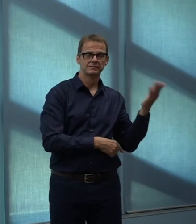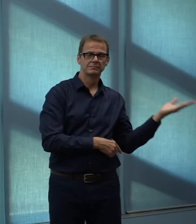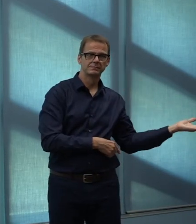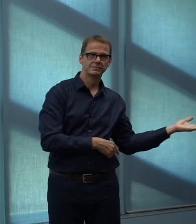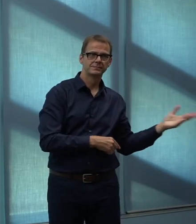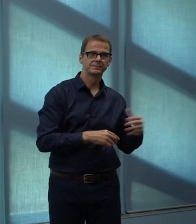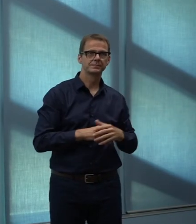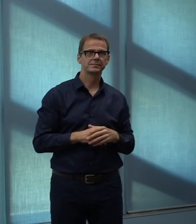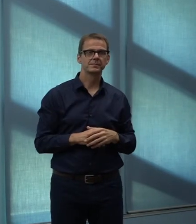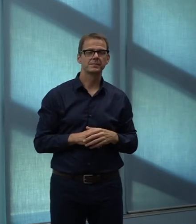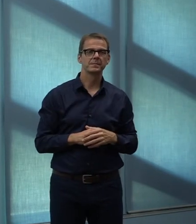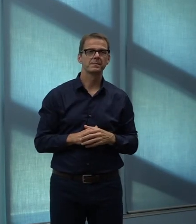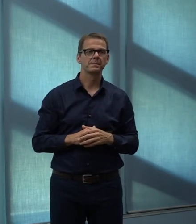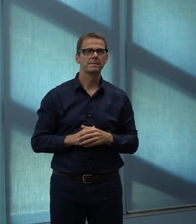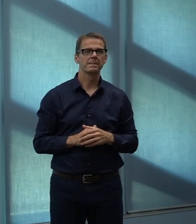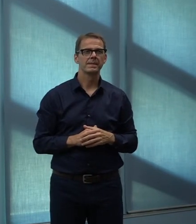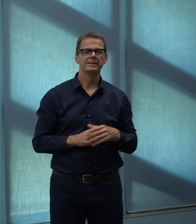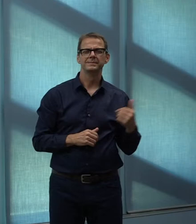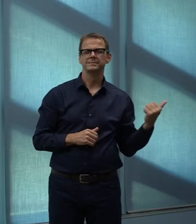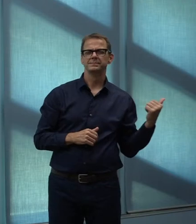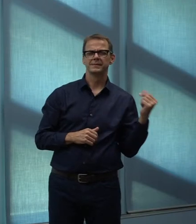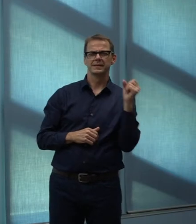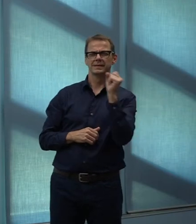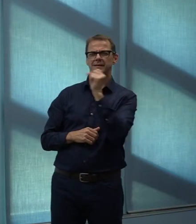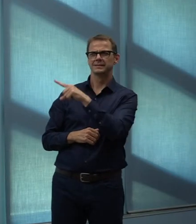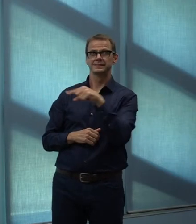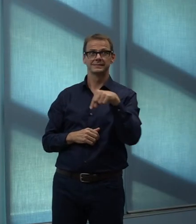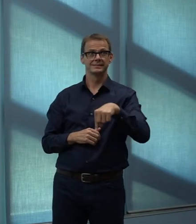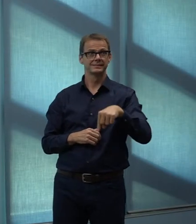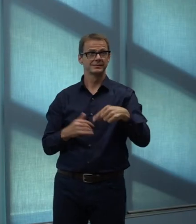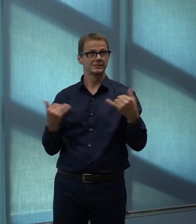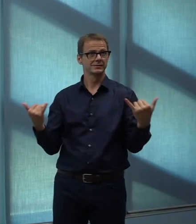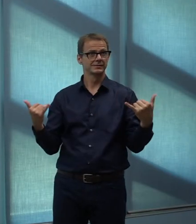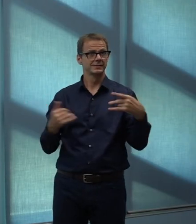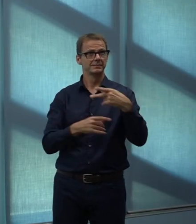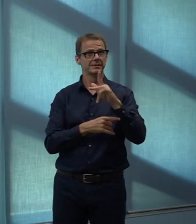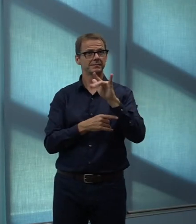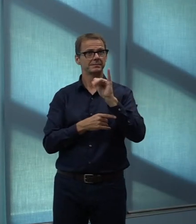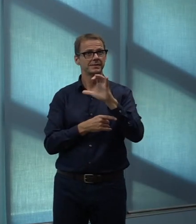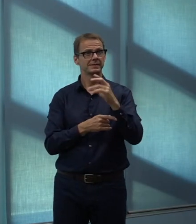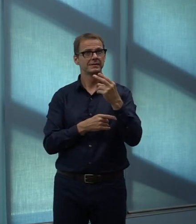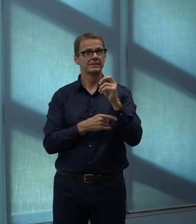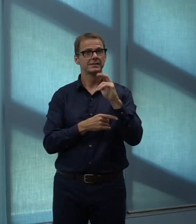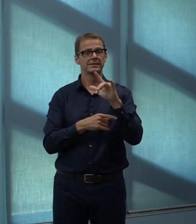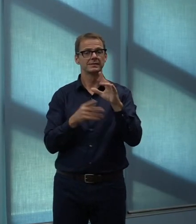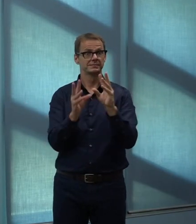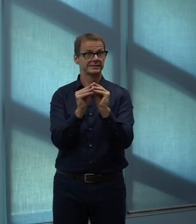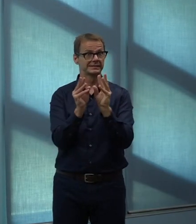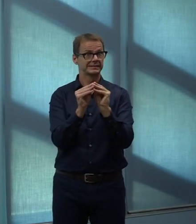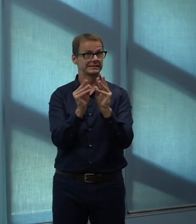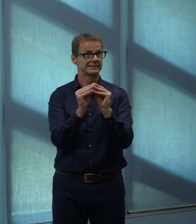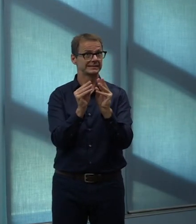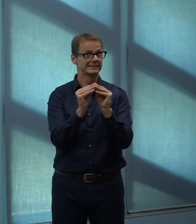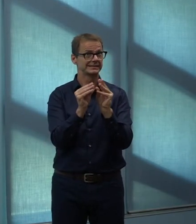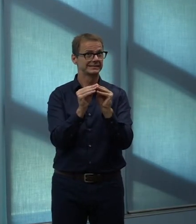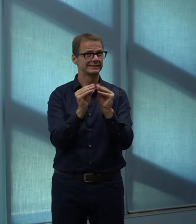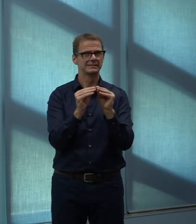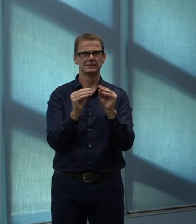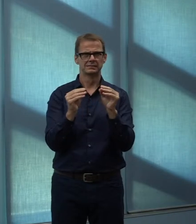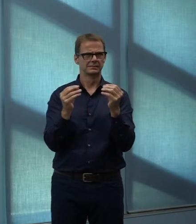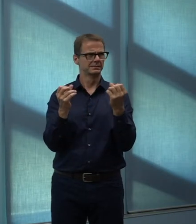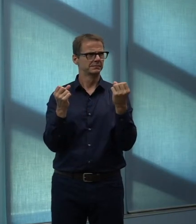start with the public hearing here. We are hearing from people who are very passionate and they put forward some very